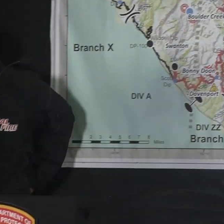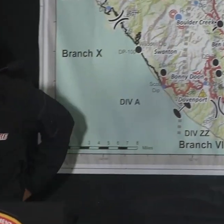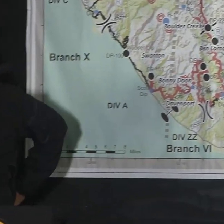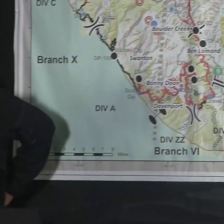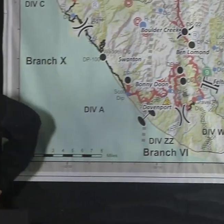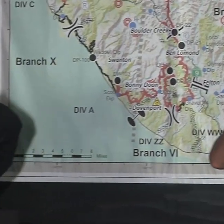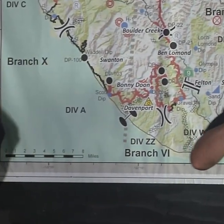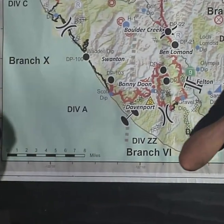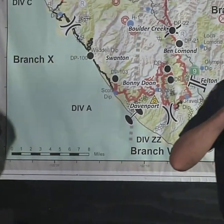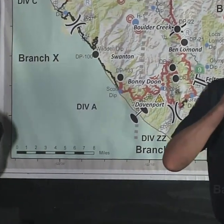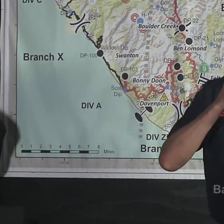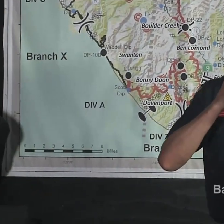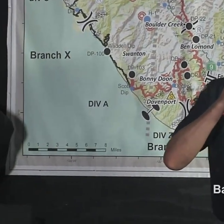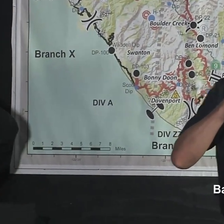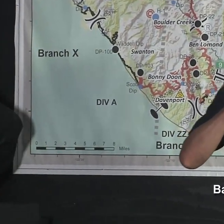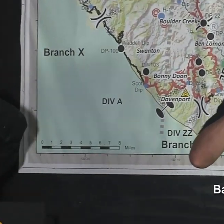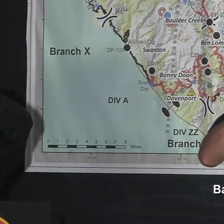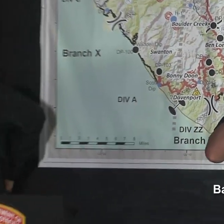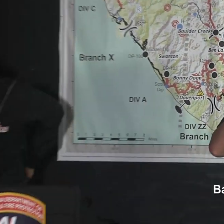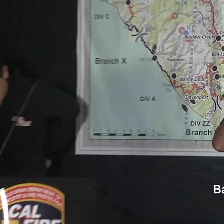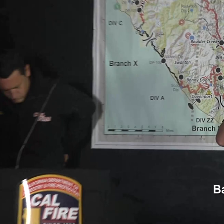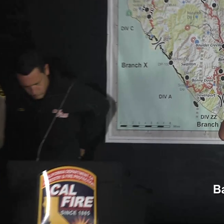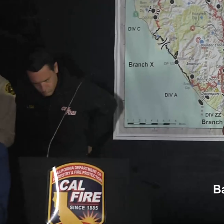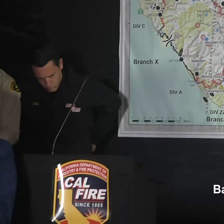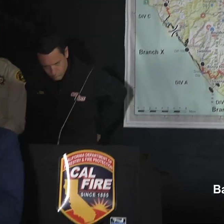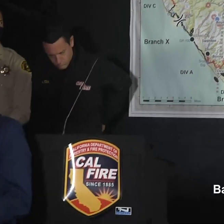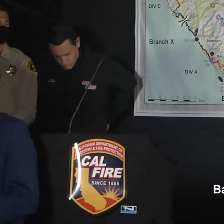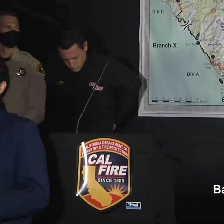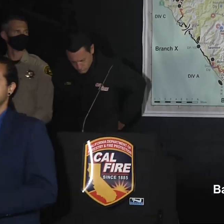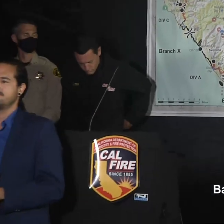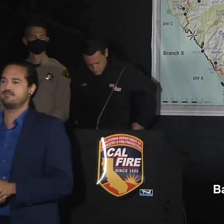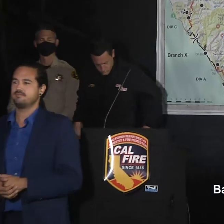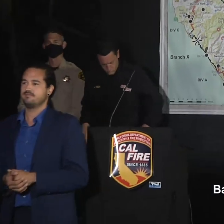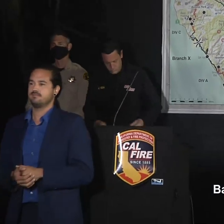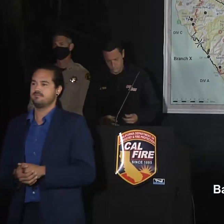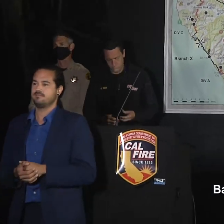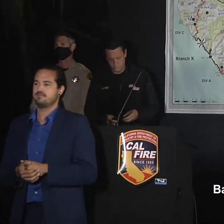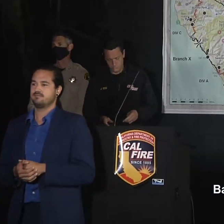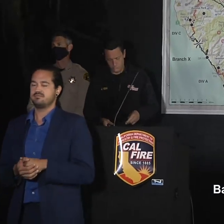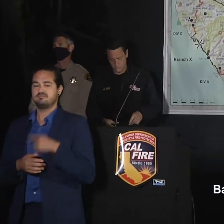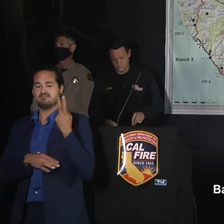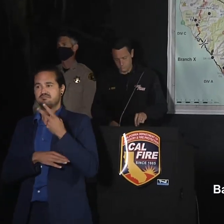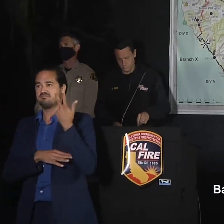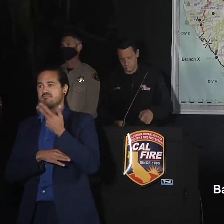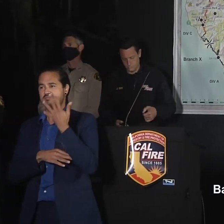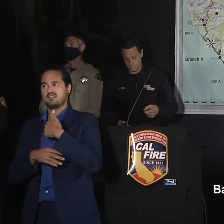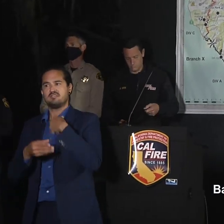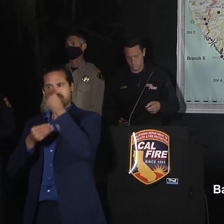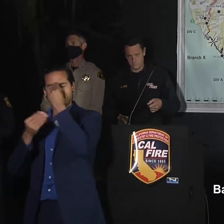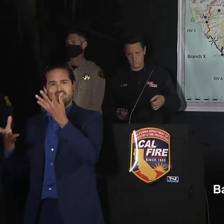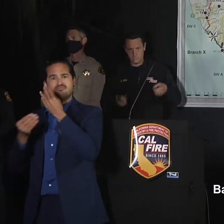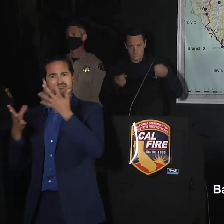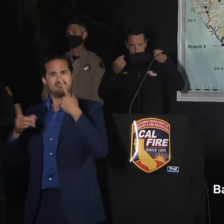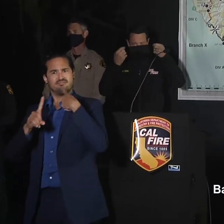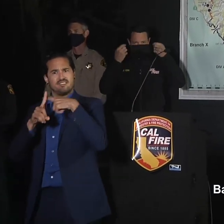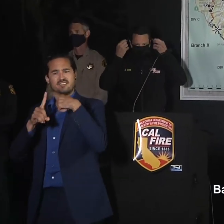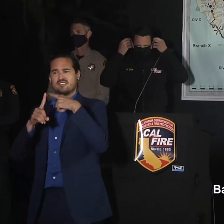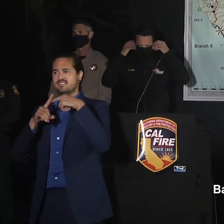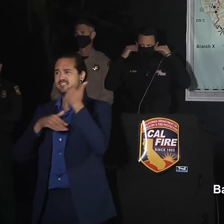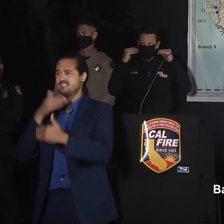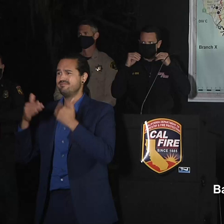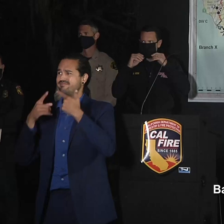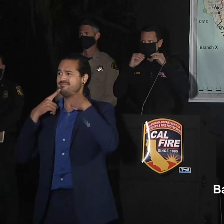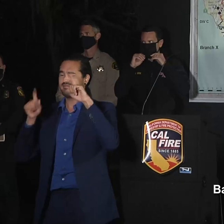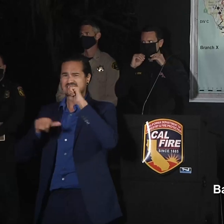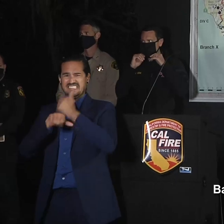Good morning. So the past few days, as I mentioned, we've had a lot of good success about establishing more control lines around the fire,